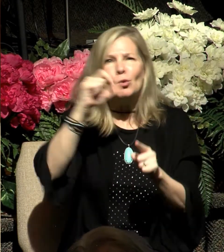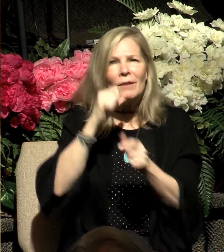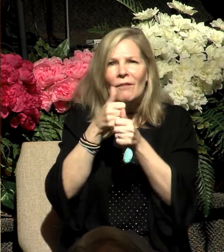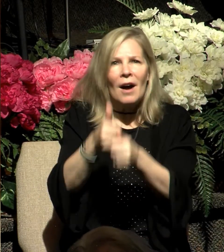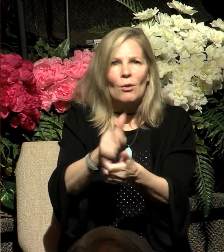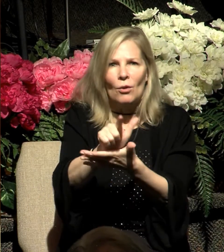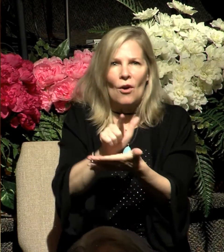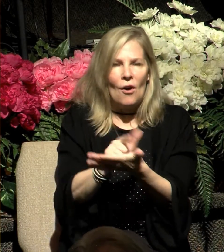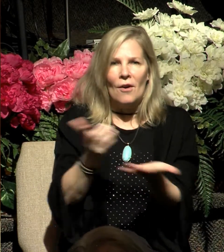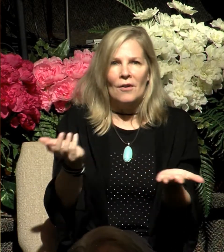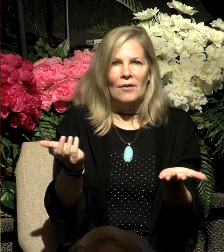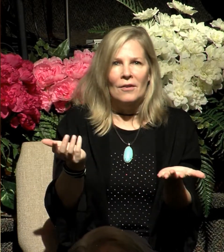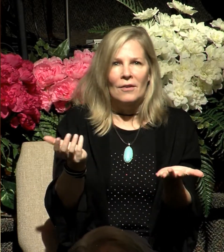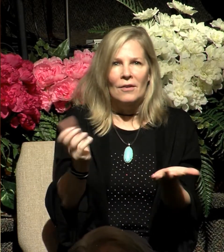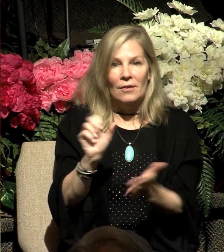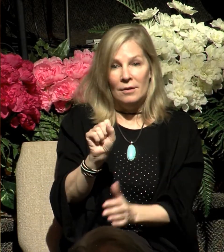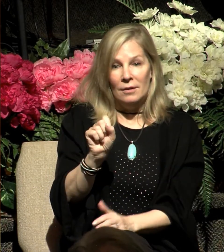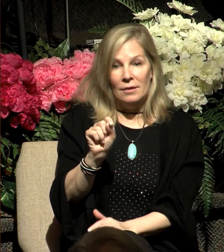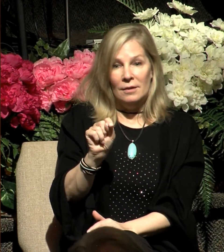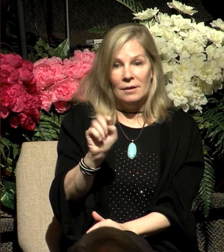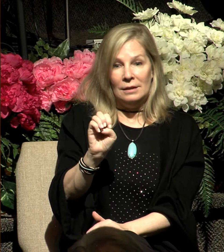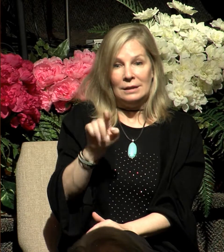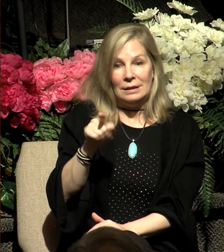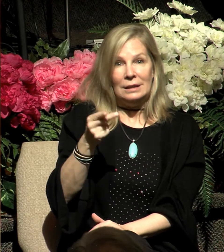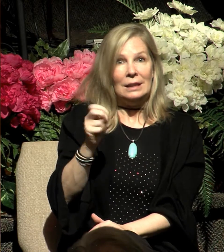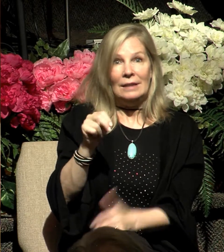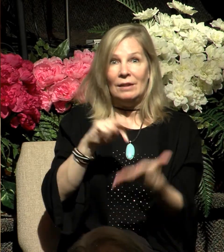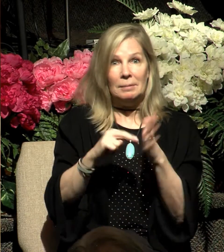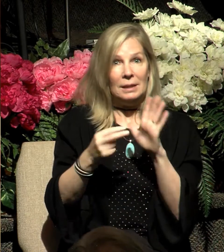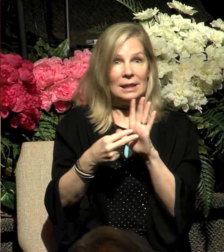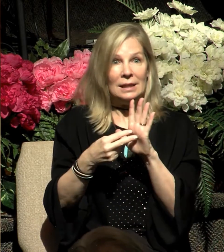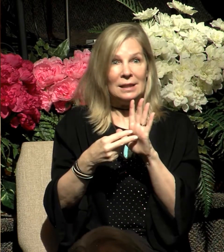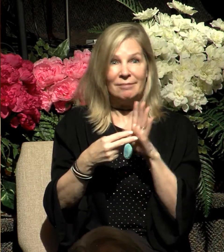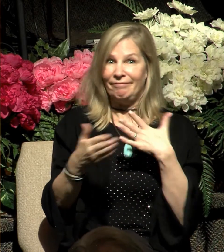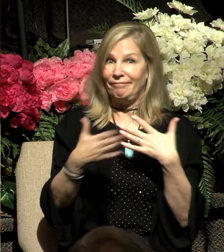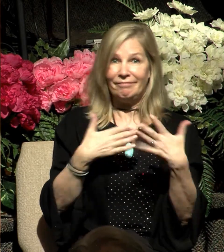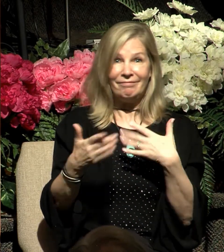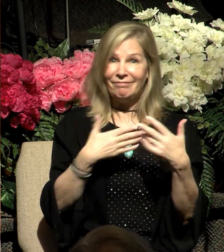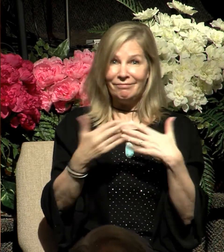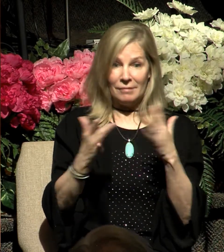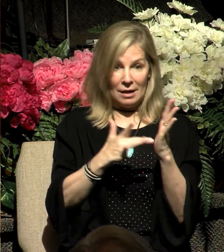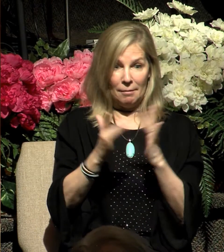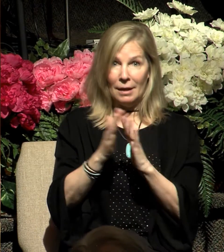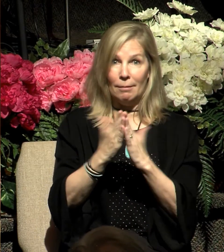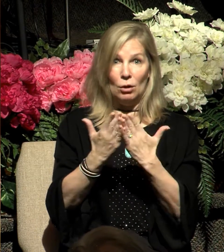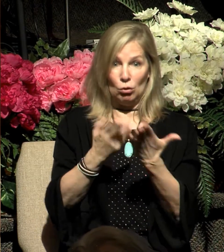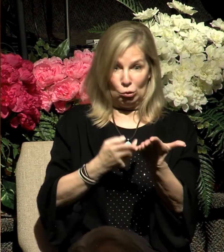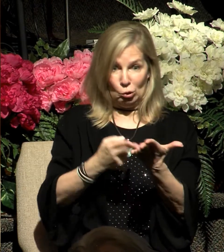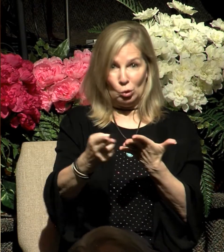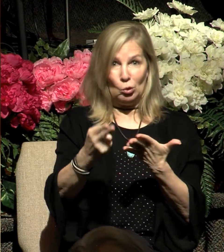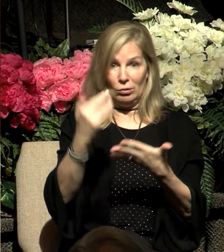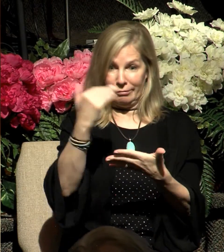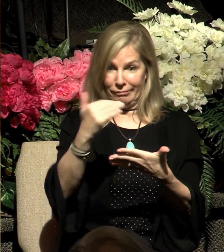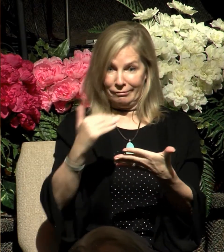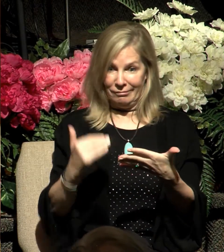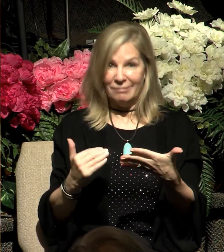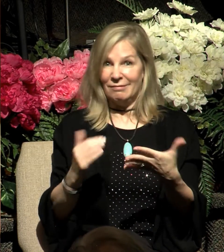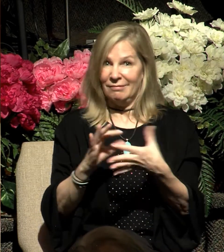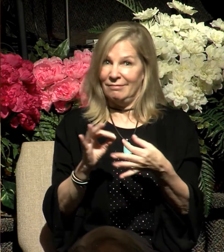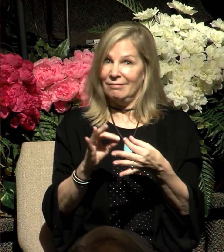Now, what Stephen means by all of this is that in spite of all the biblical truth that these men have been exposed to,